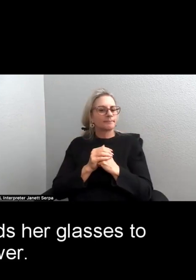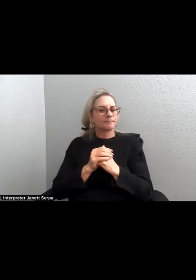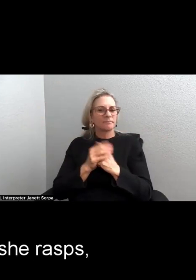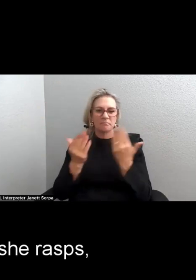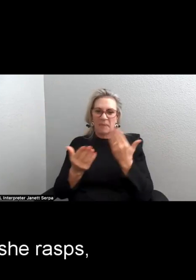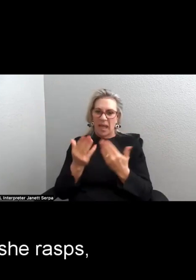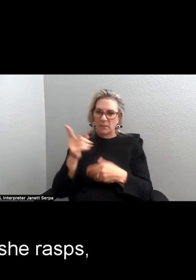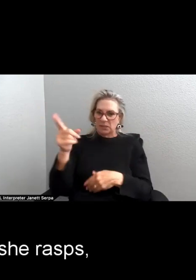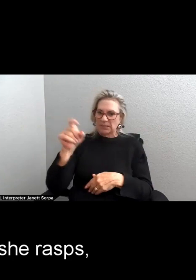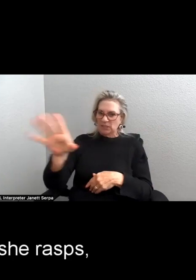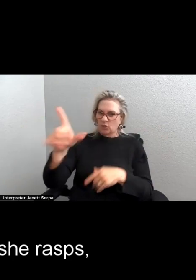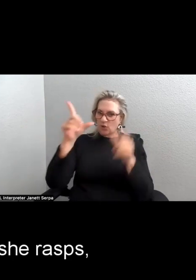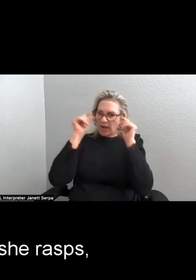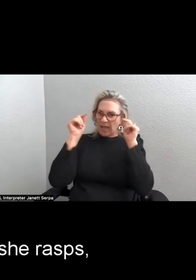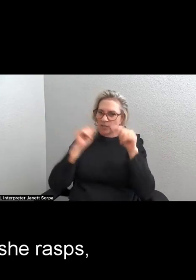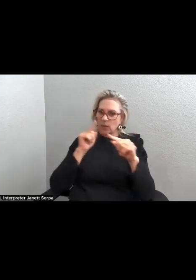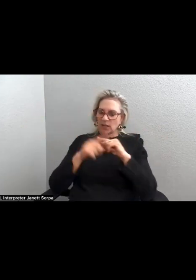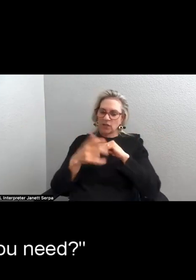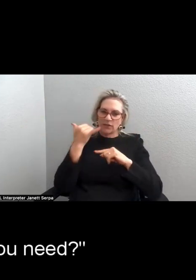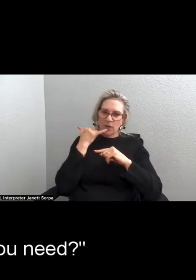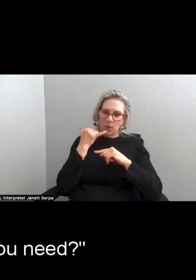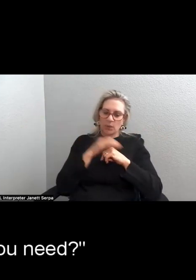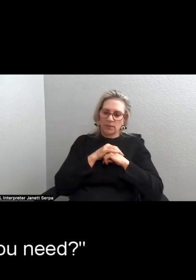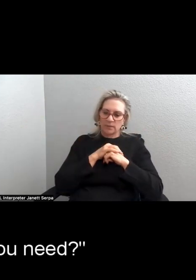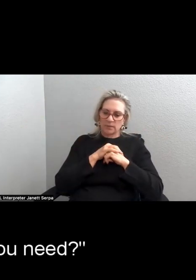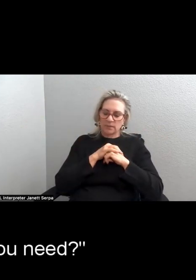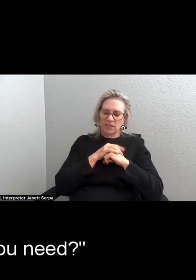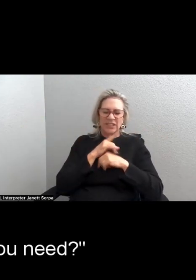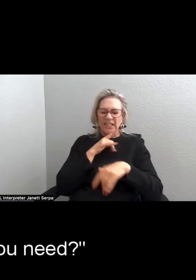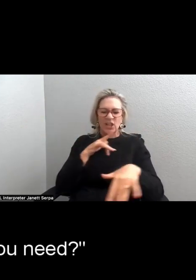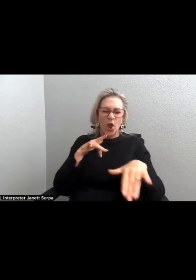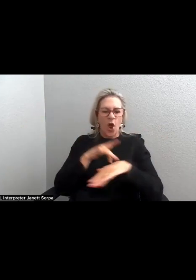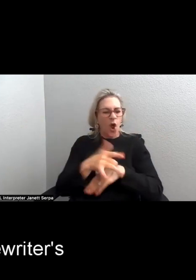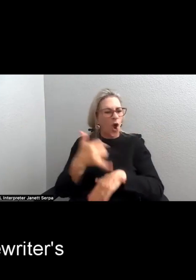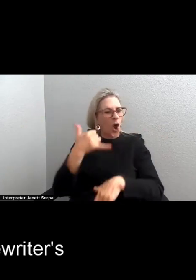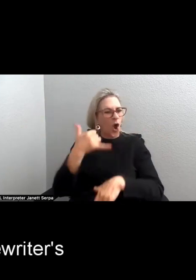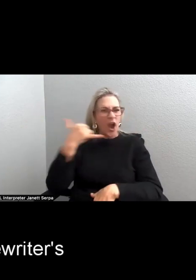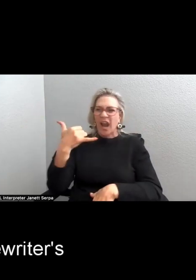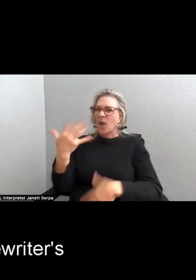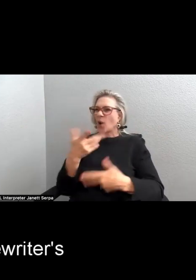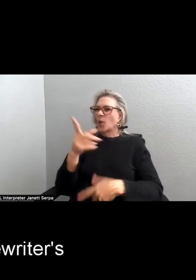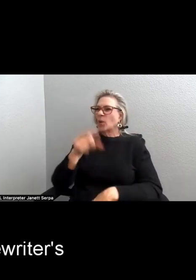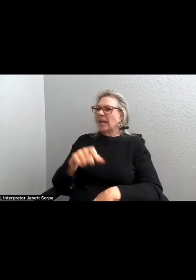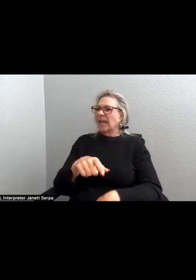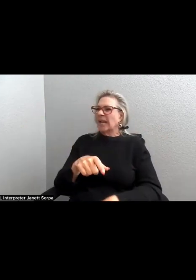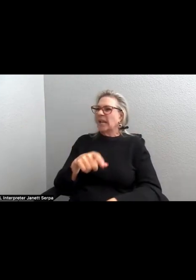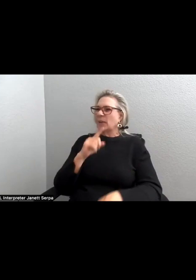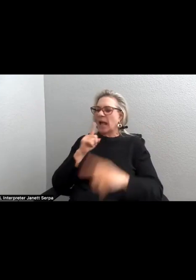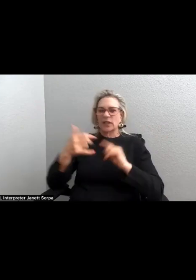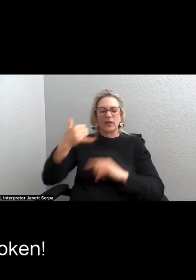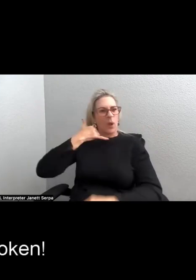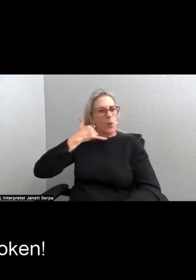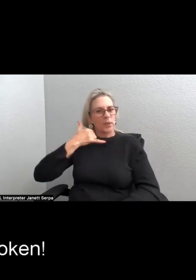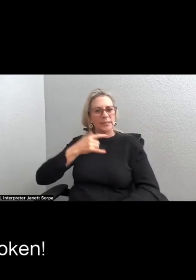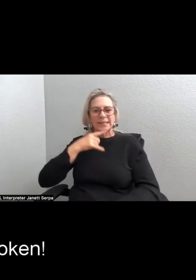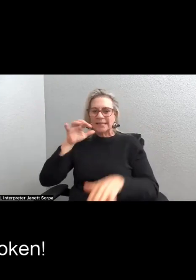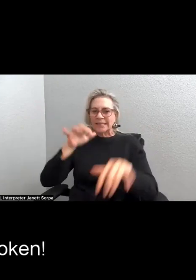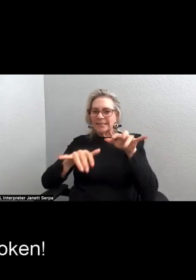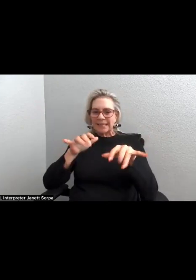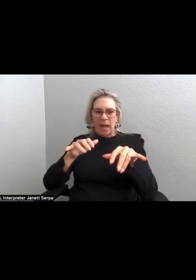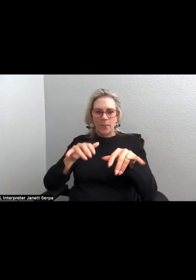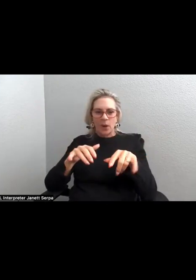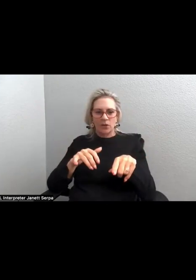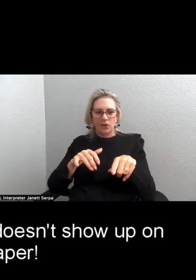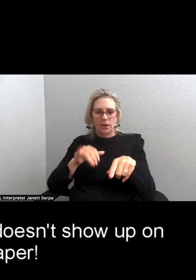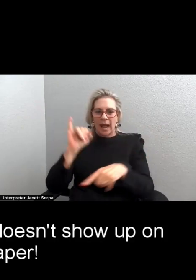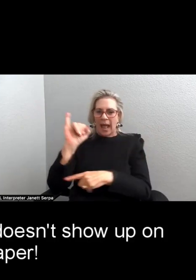answer. It's early, she rasps. What do you need? The typewriter's eye is